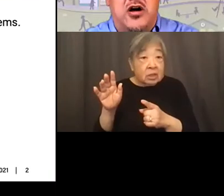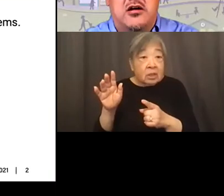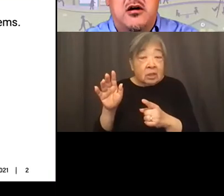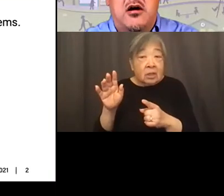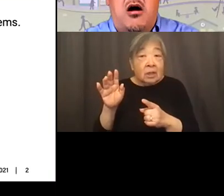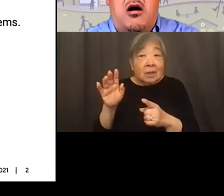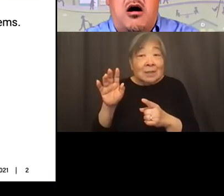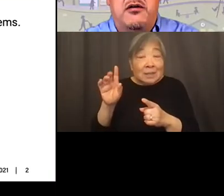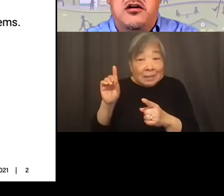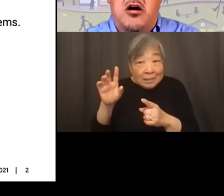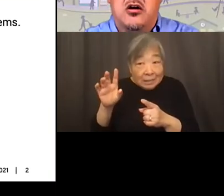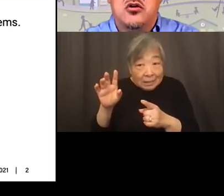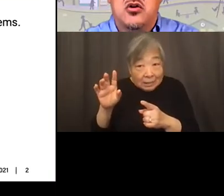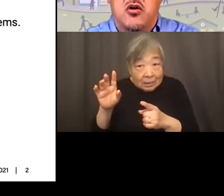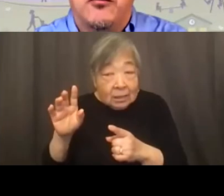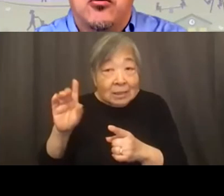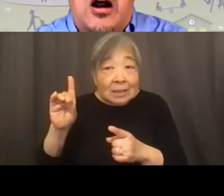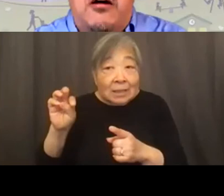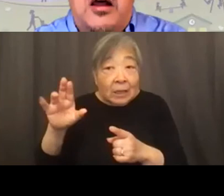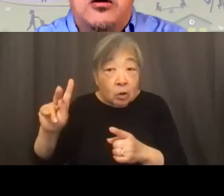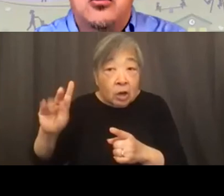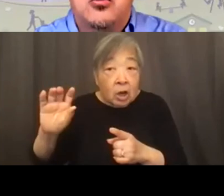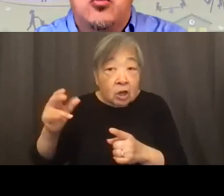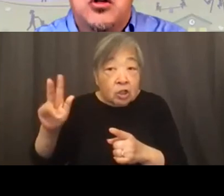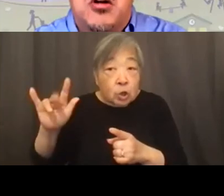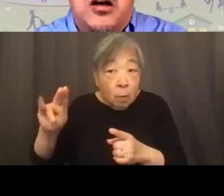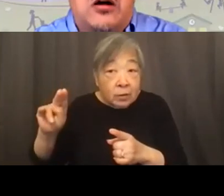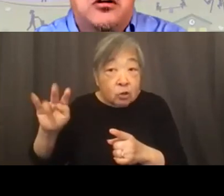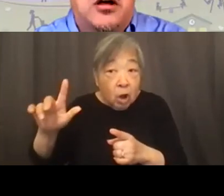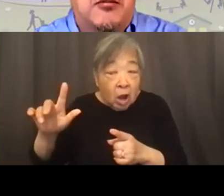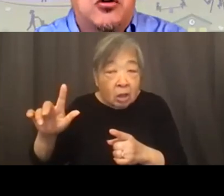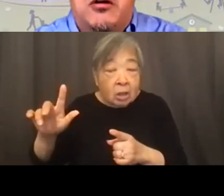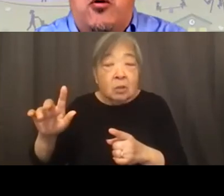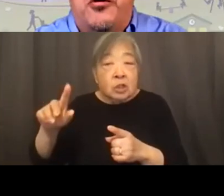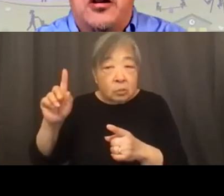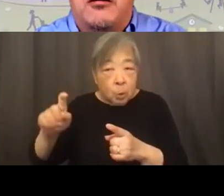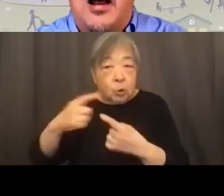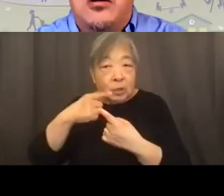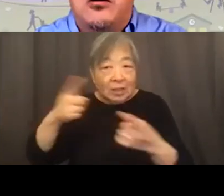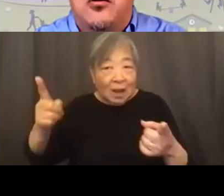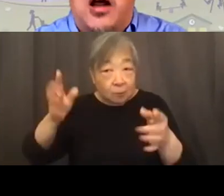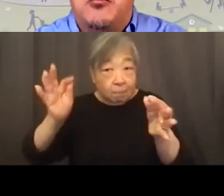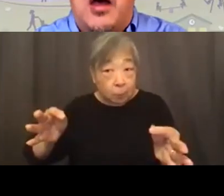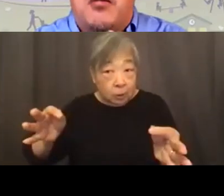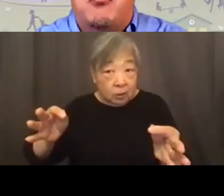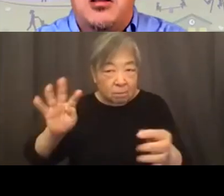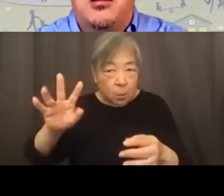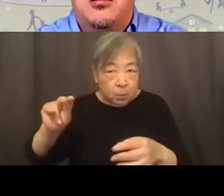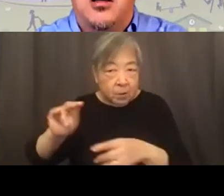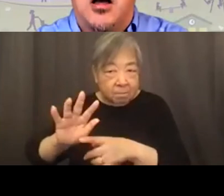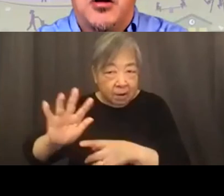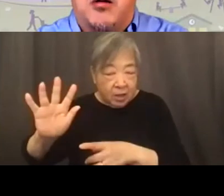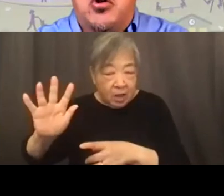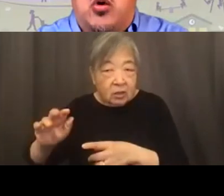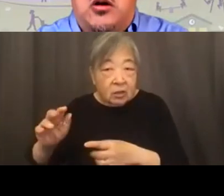verdict on the Derek Chauvin trial that was to be announced between 430 and 5 Eastern time so that may be